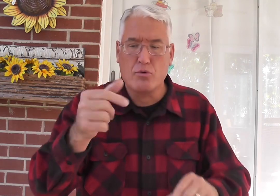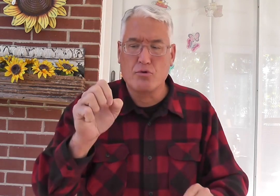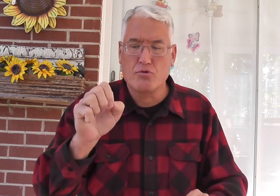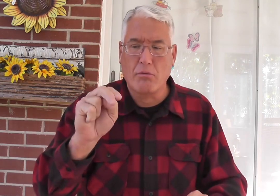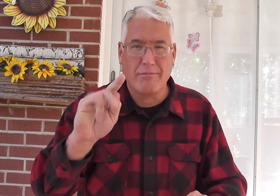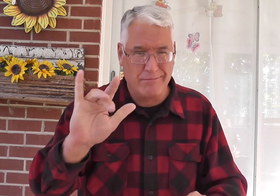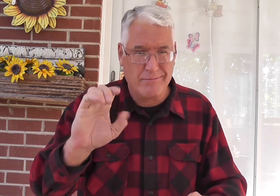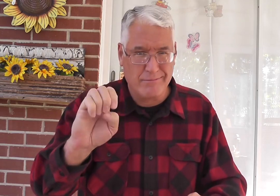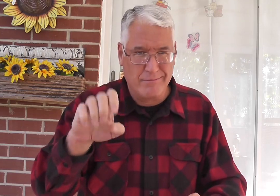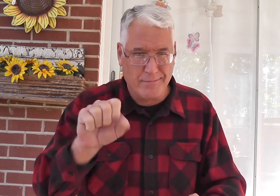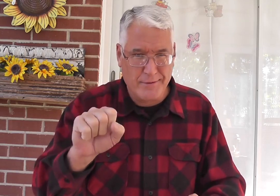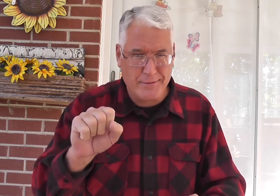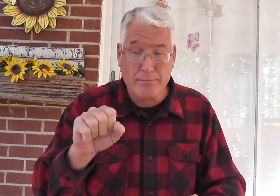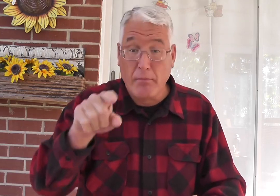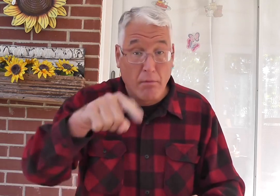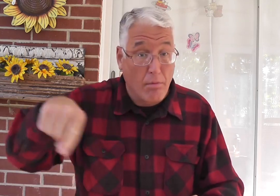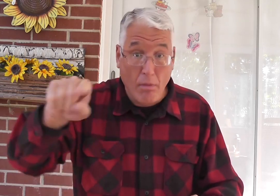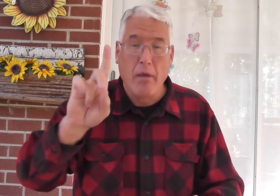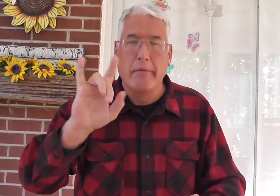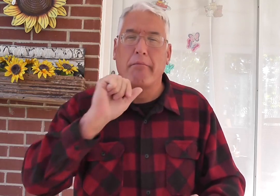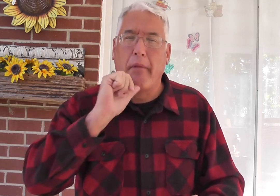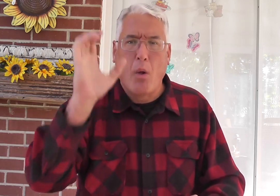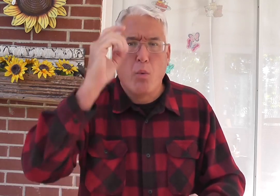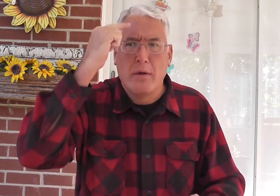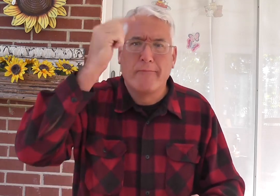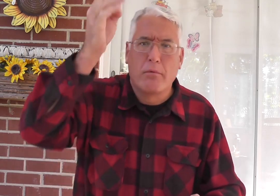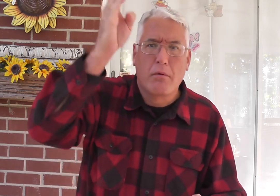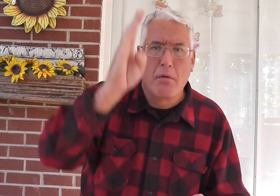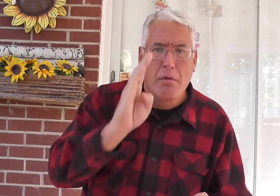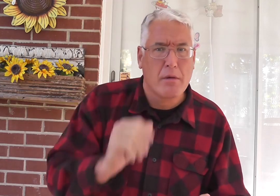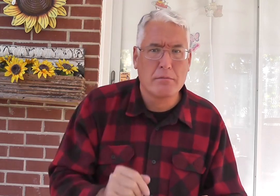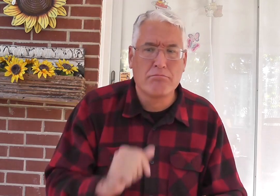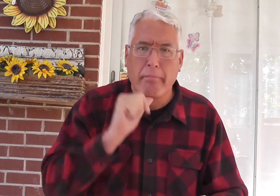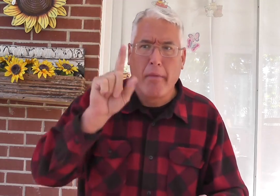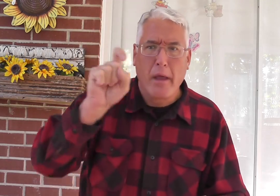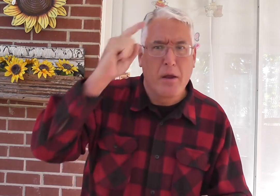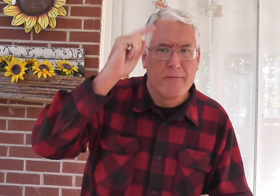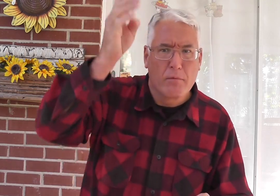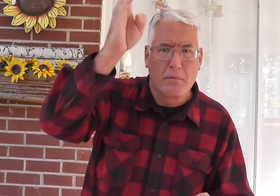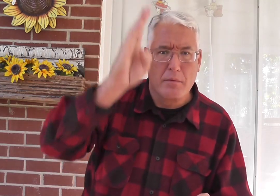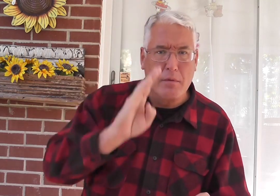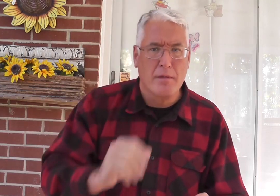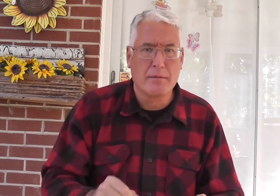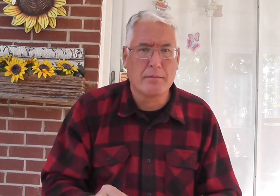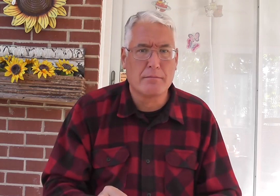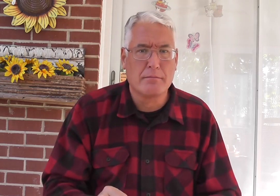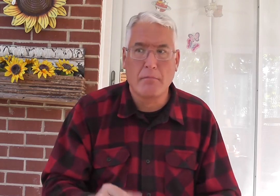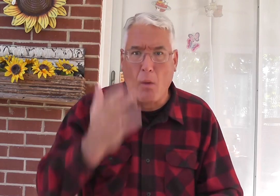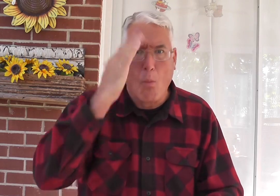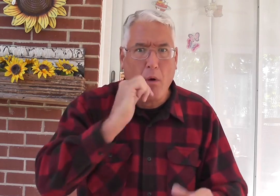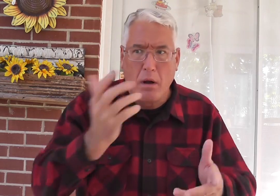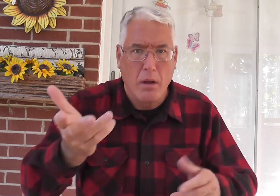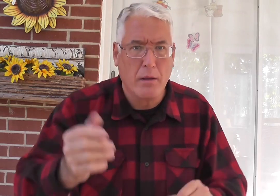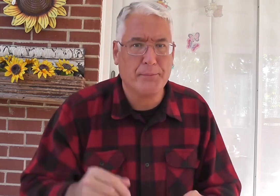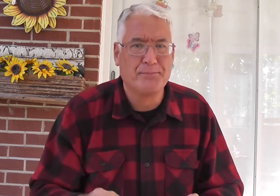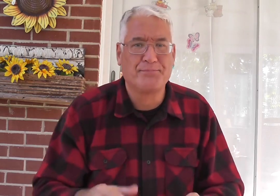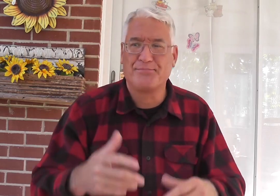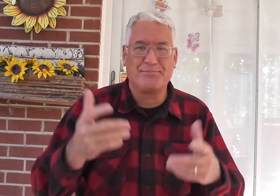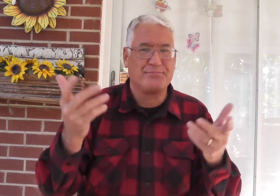God was talking about the Gentiles. They were not seeking God. Why would